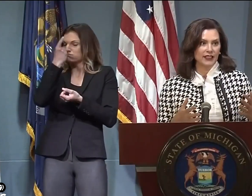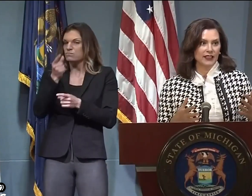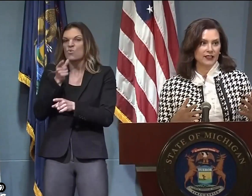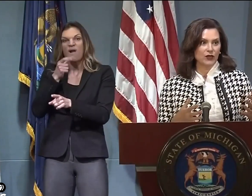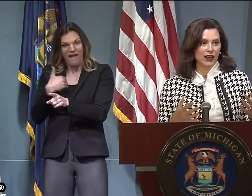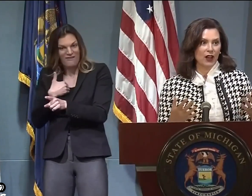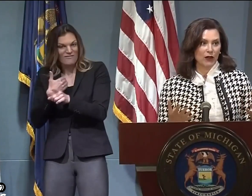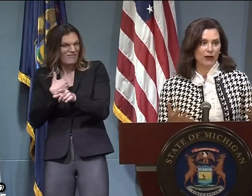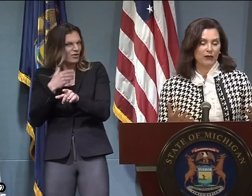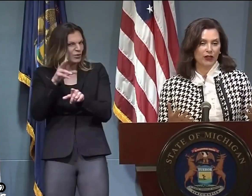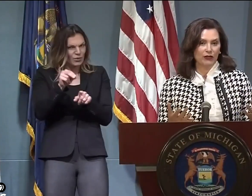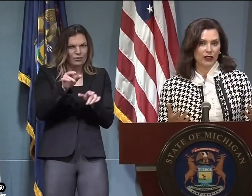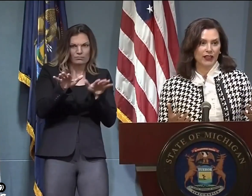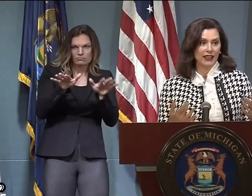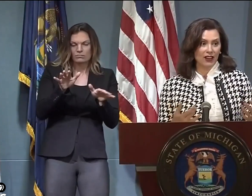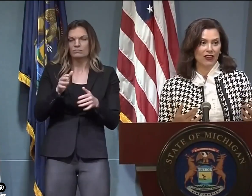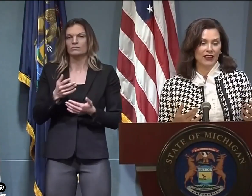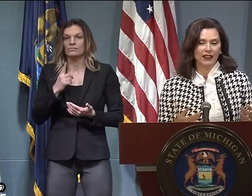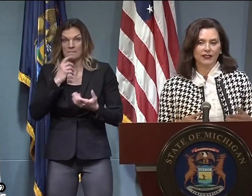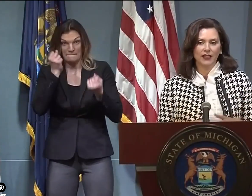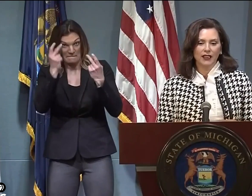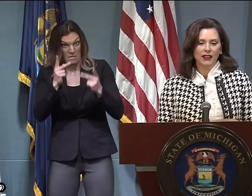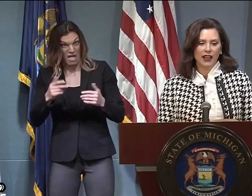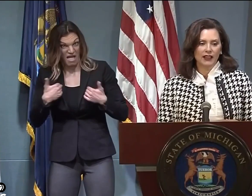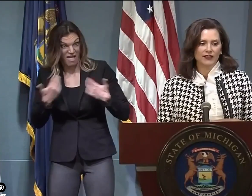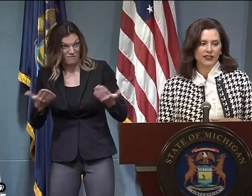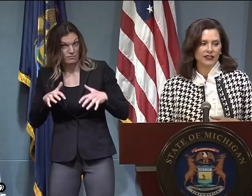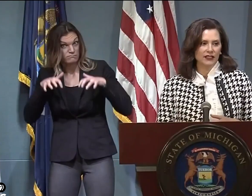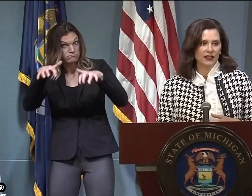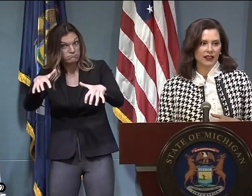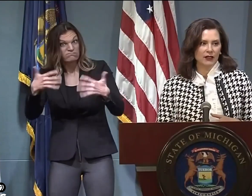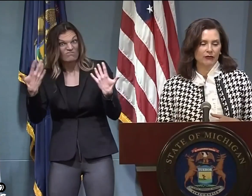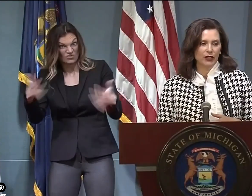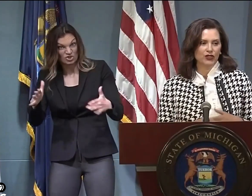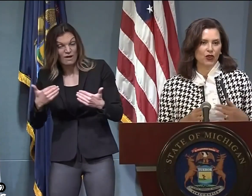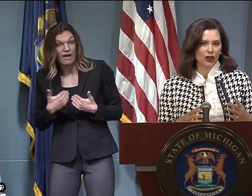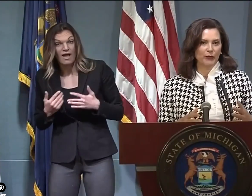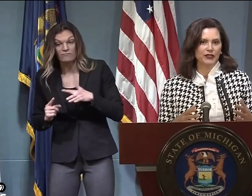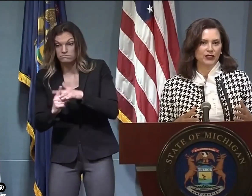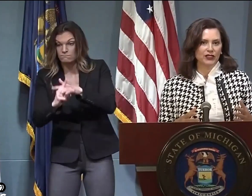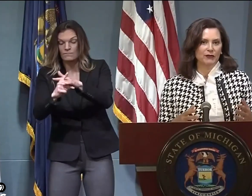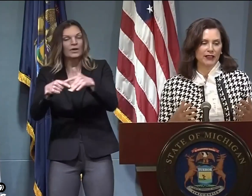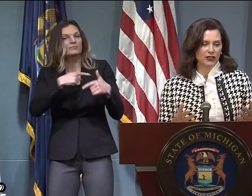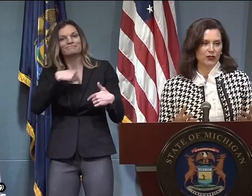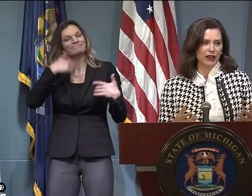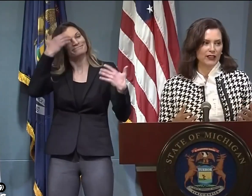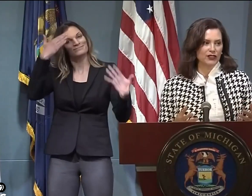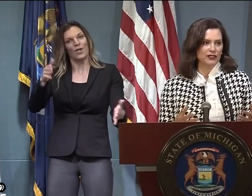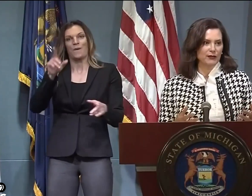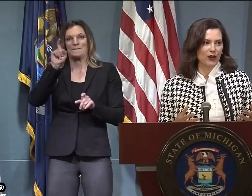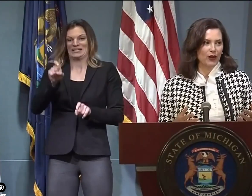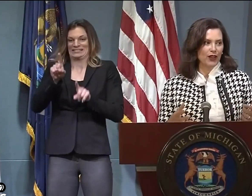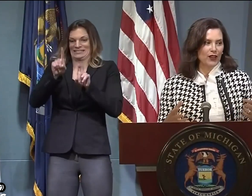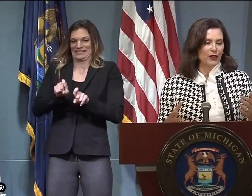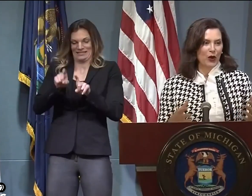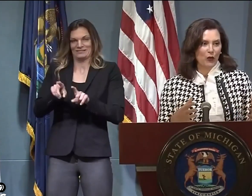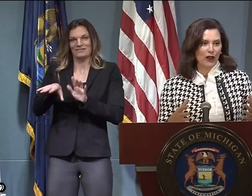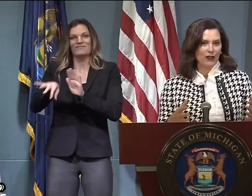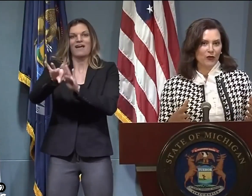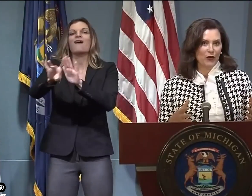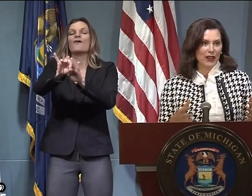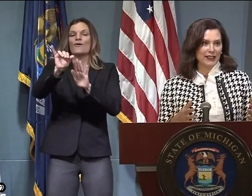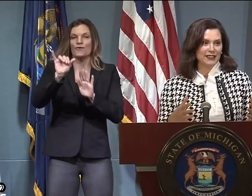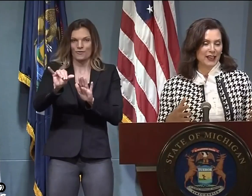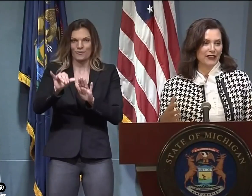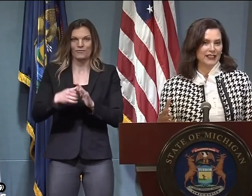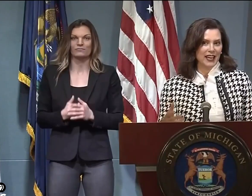real COVID-19 is, how many people are really carrying it. That gives us a much stronger position to